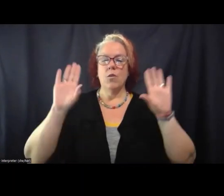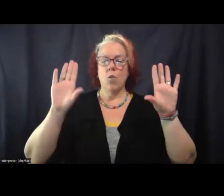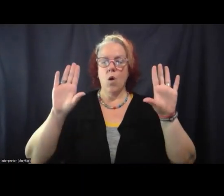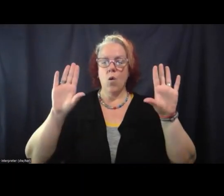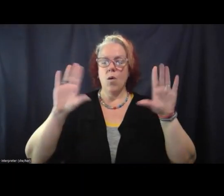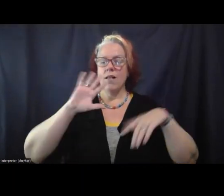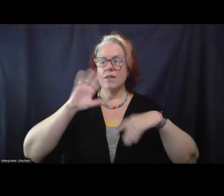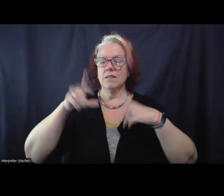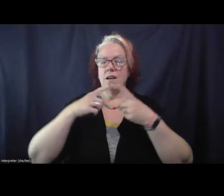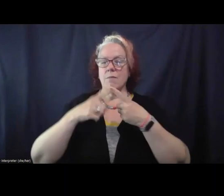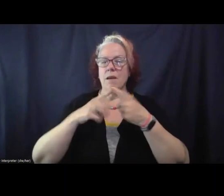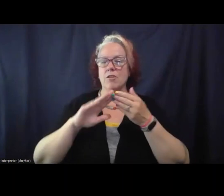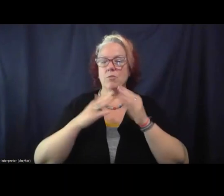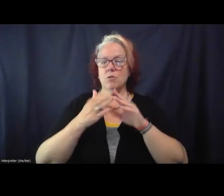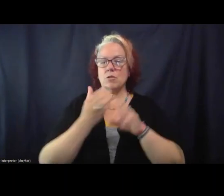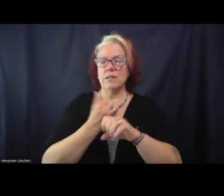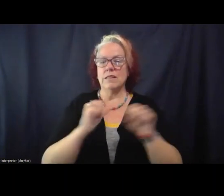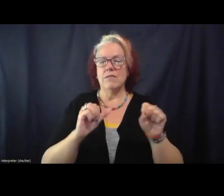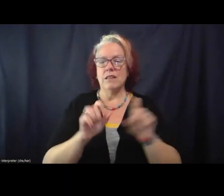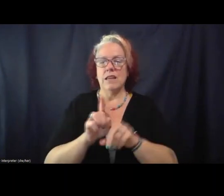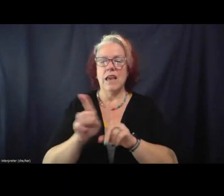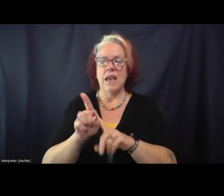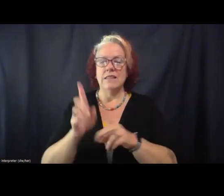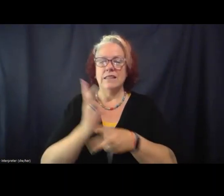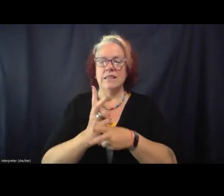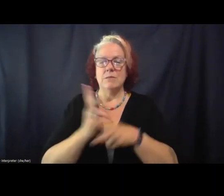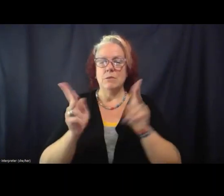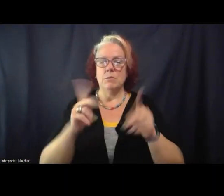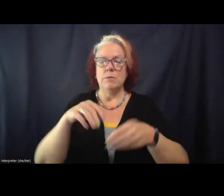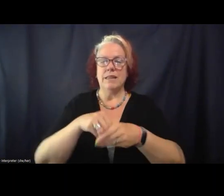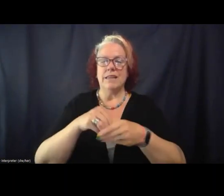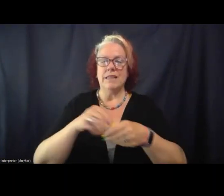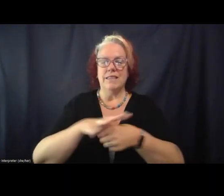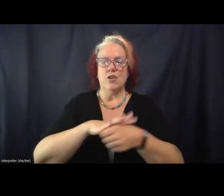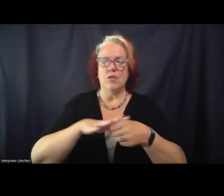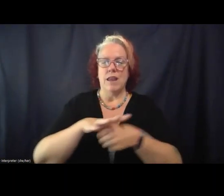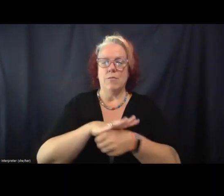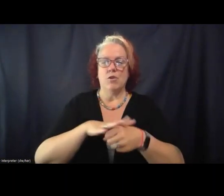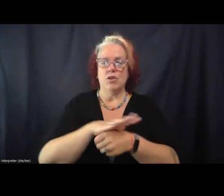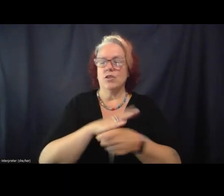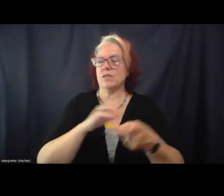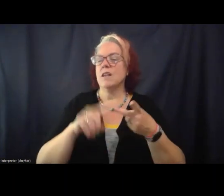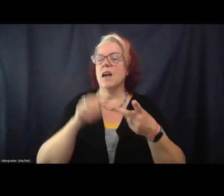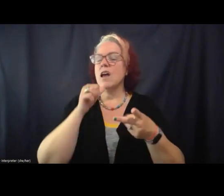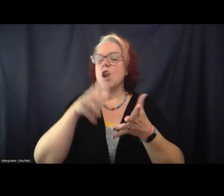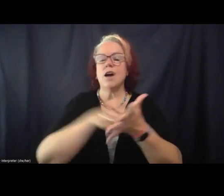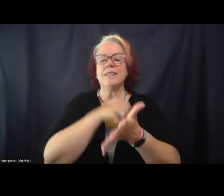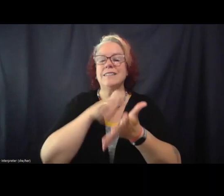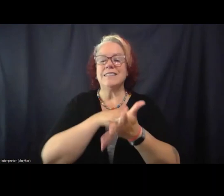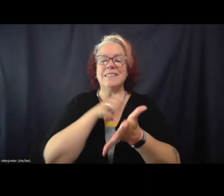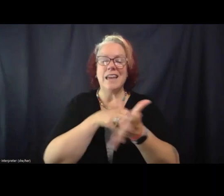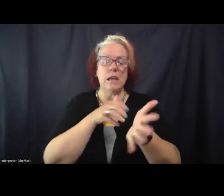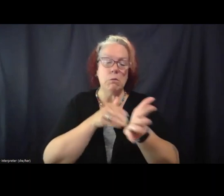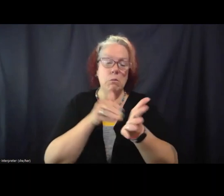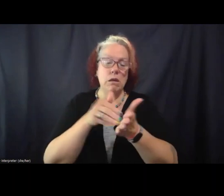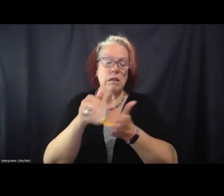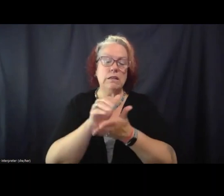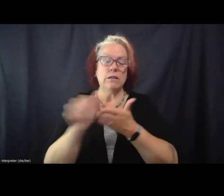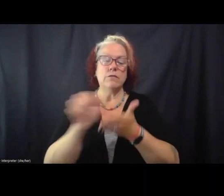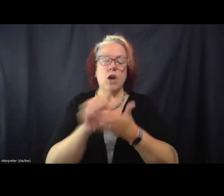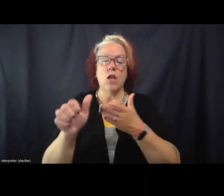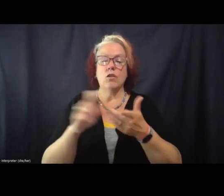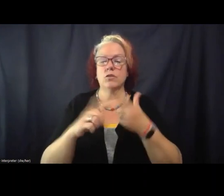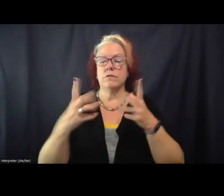safety as keeping people in their neighborhoods, not taking millions of dollars from overwhelmingly